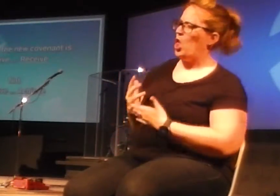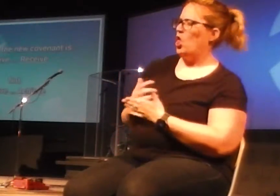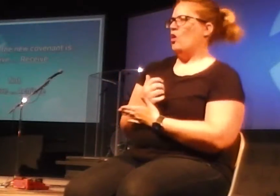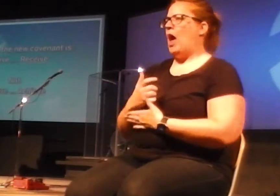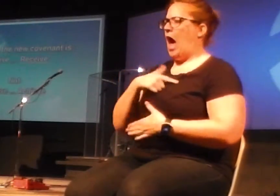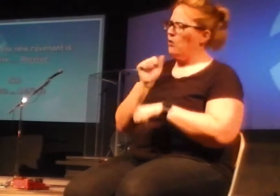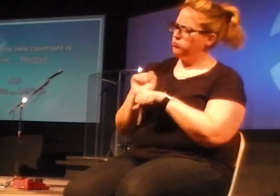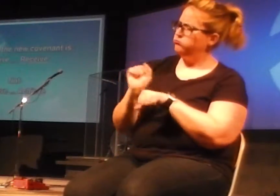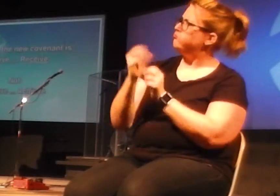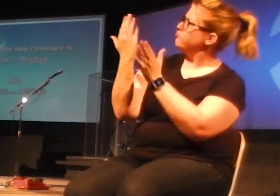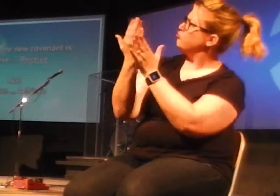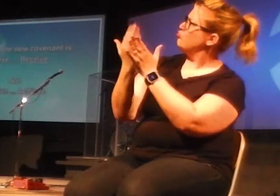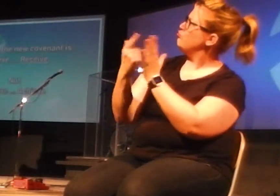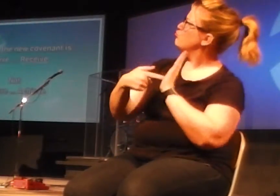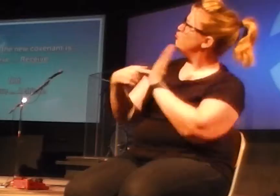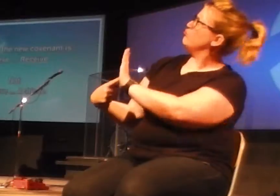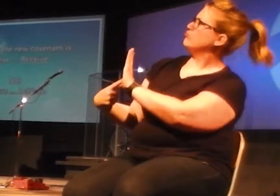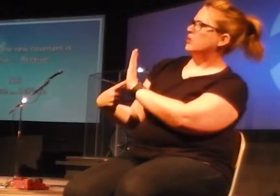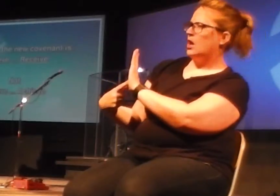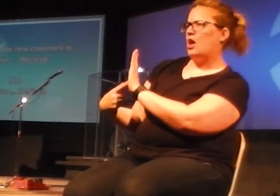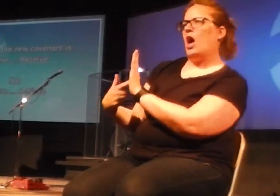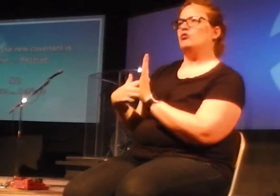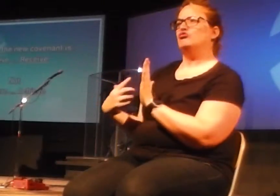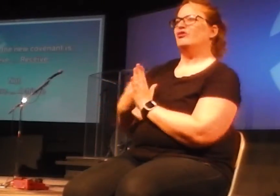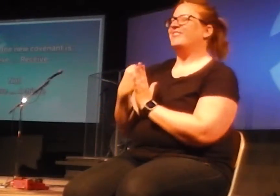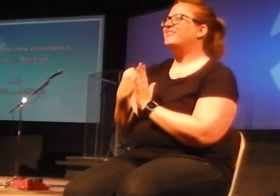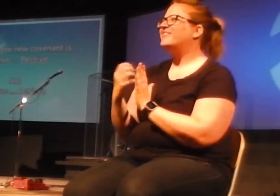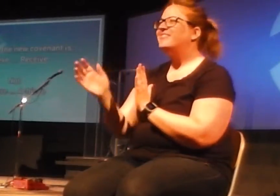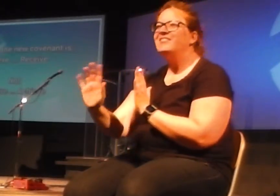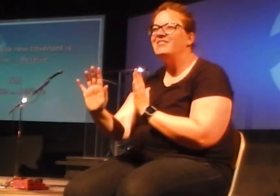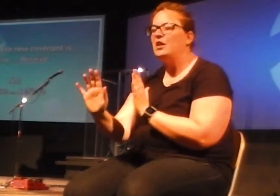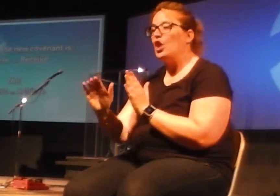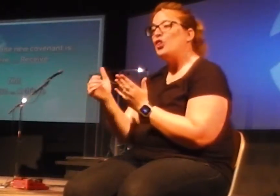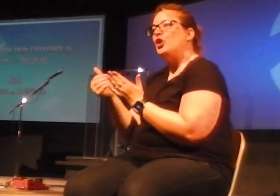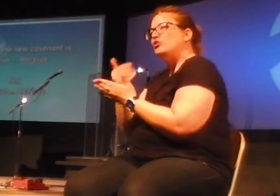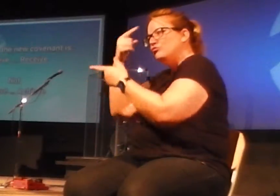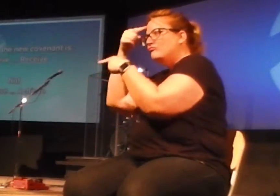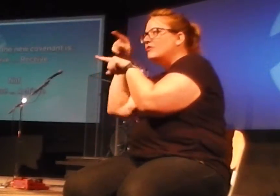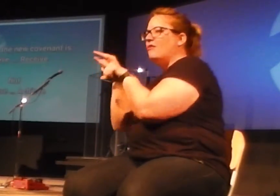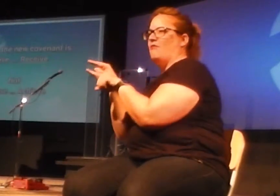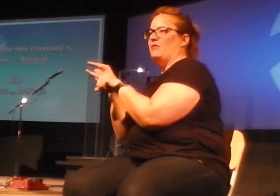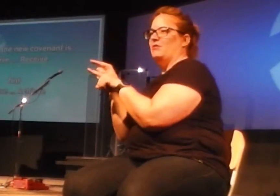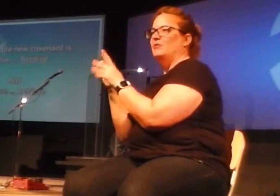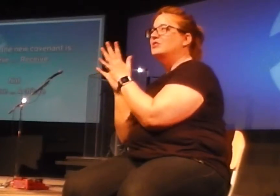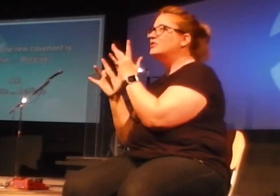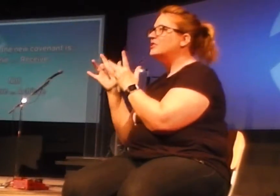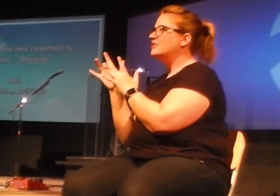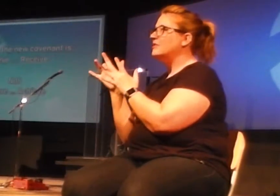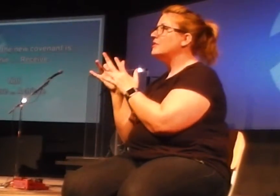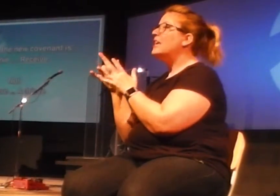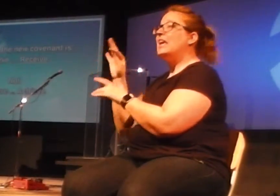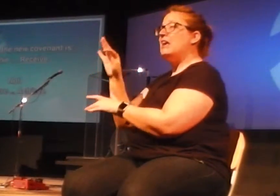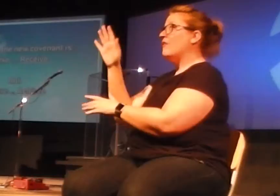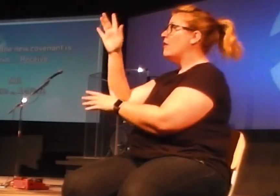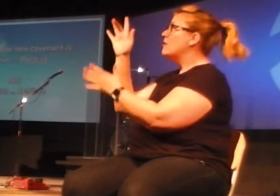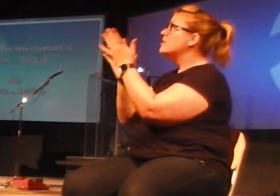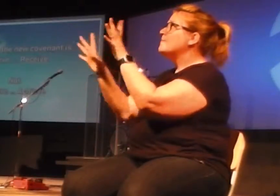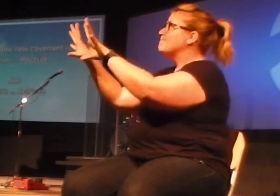myself worthy enough. And the new covenant in Jesus is, believe in who Jesus is, and receive